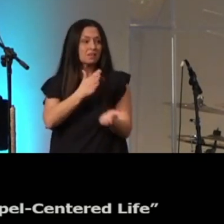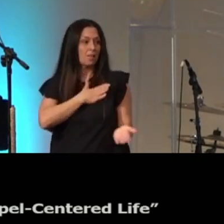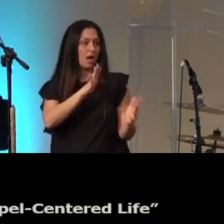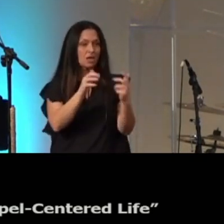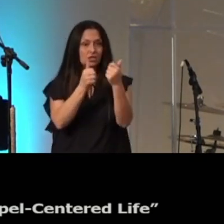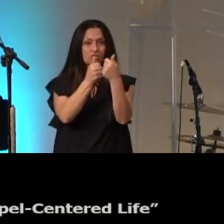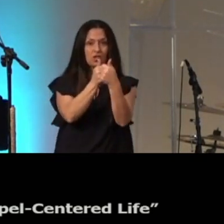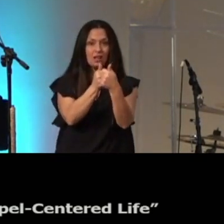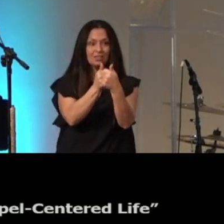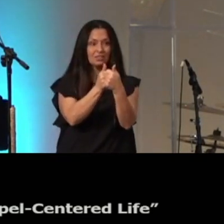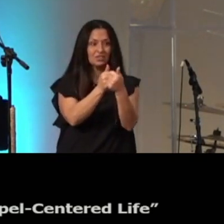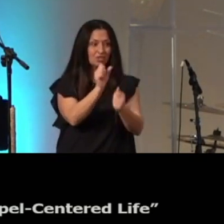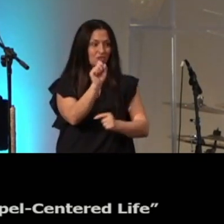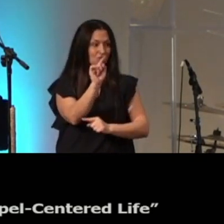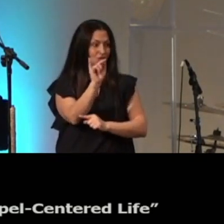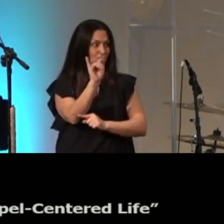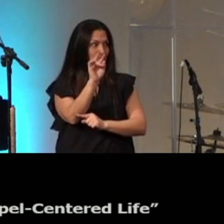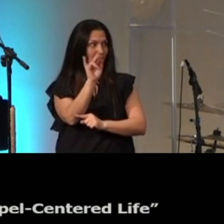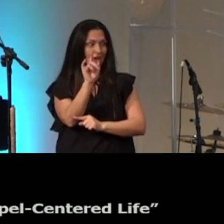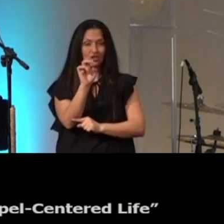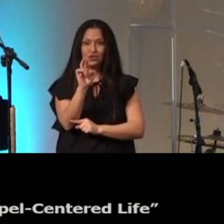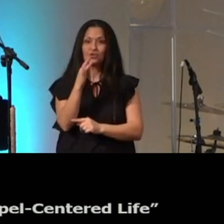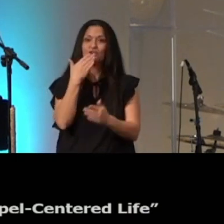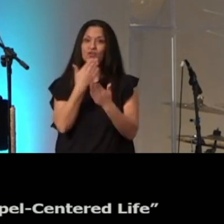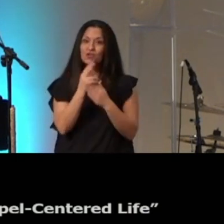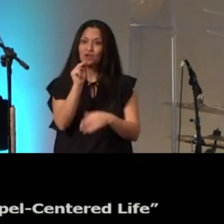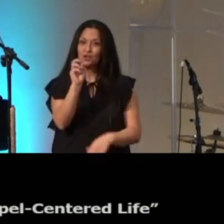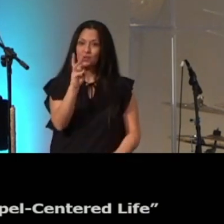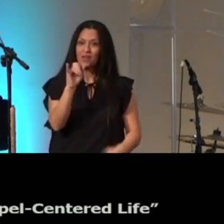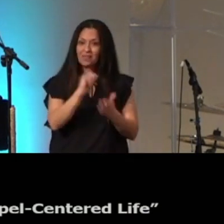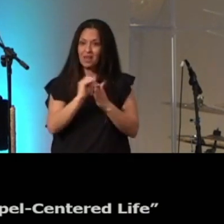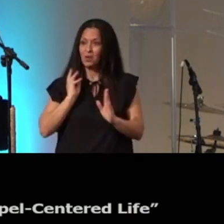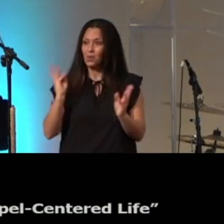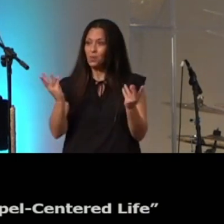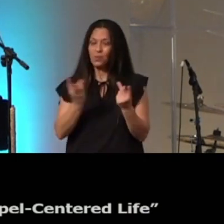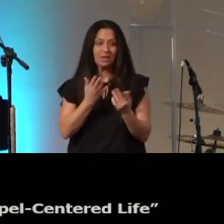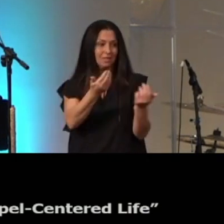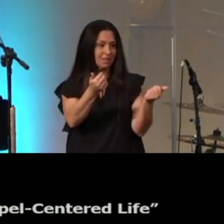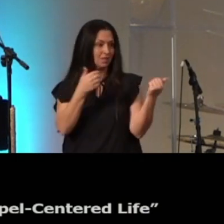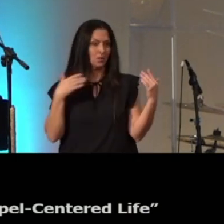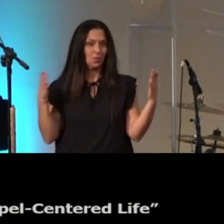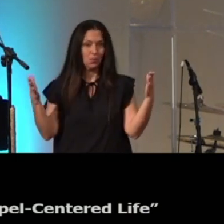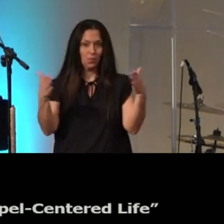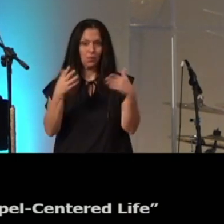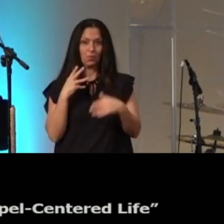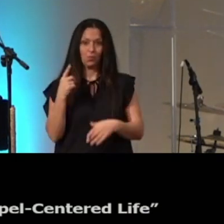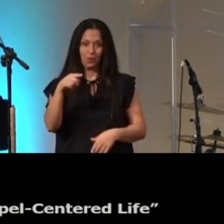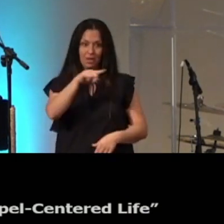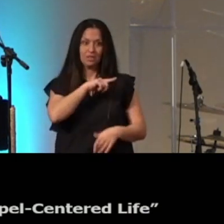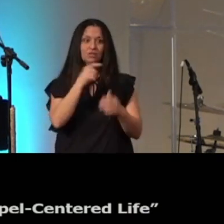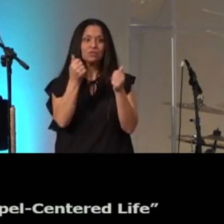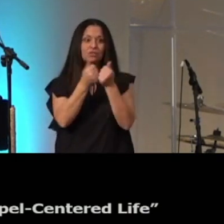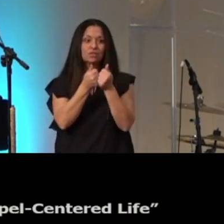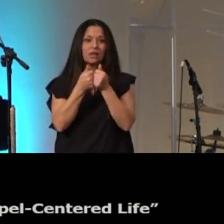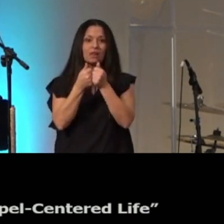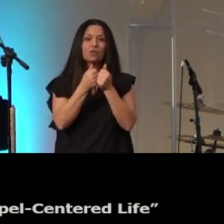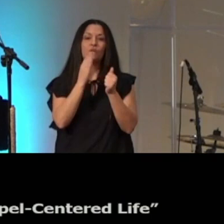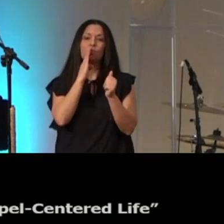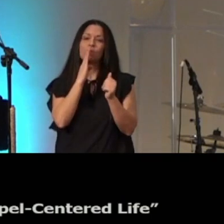good news that we together would passionately pursue Jesus this week